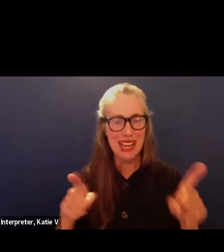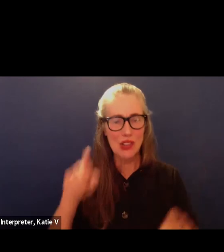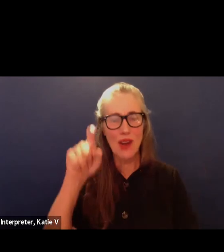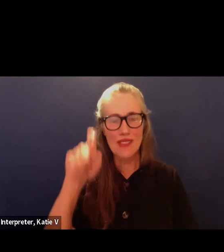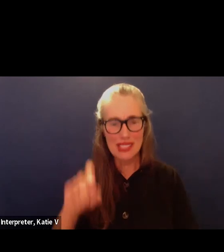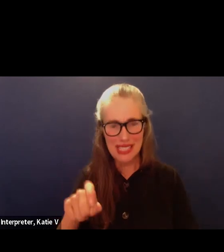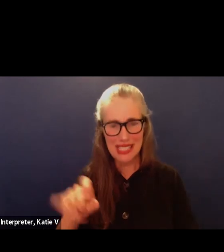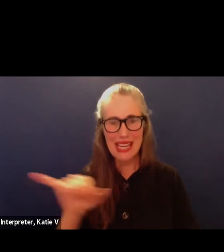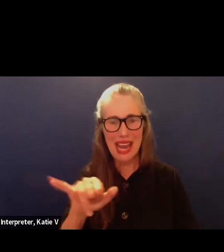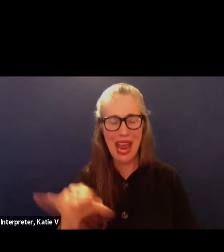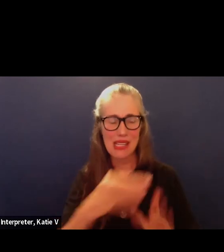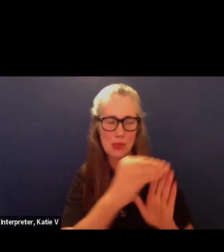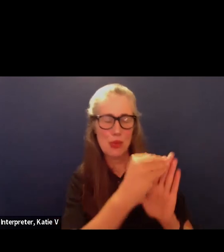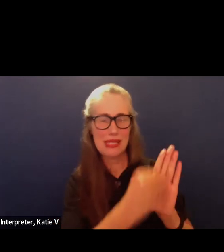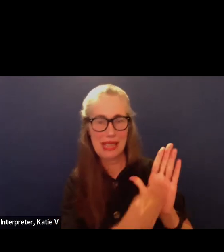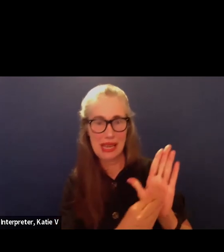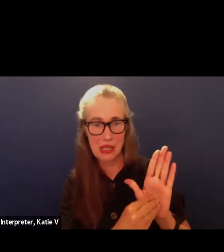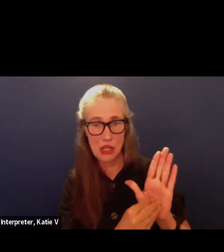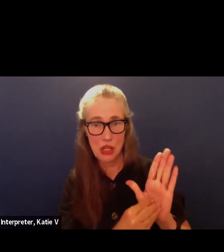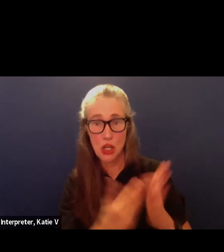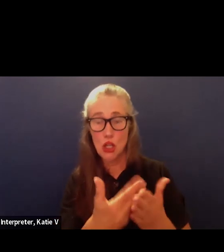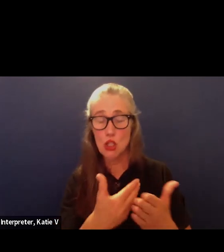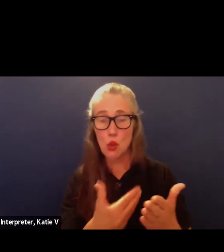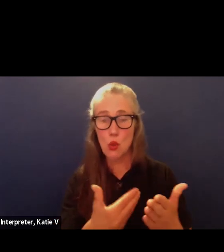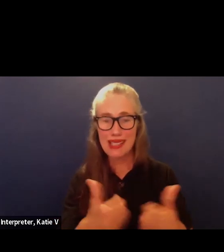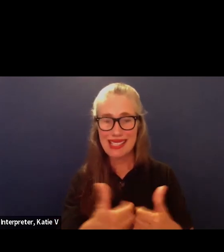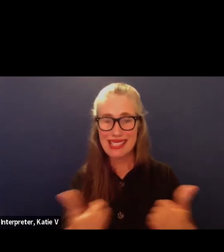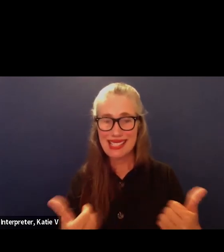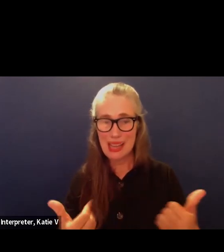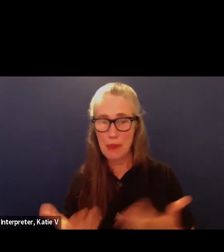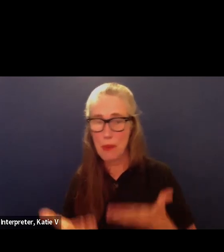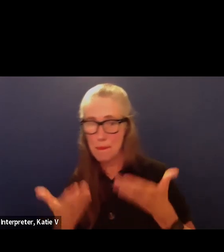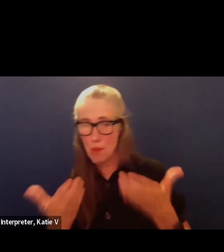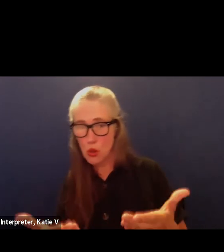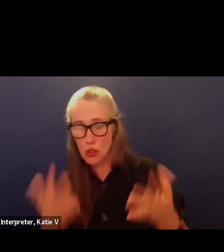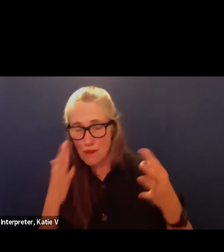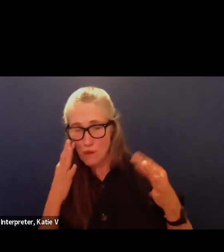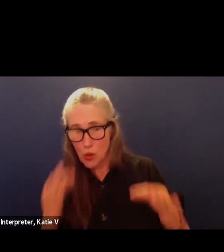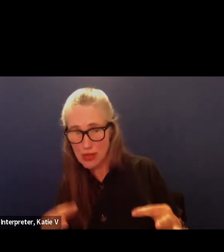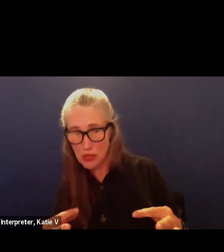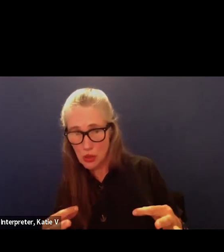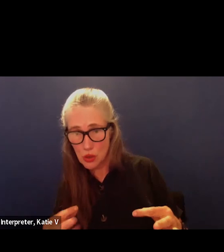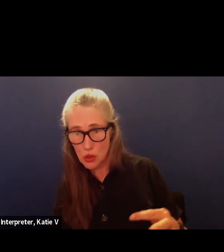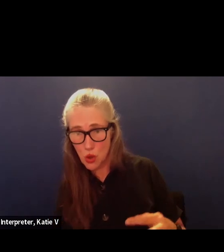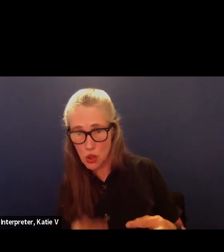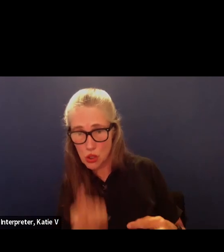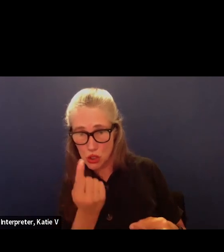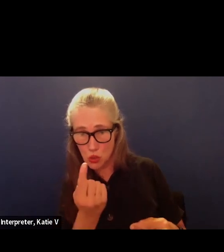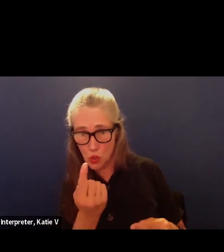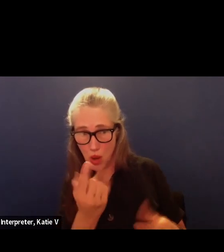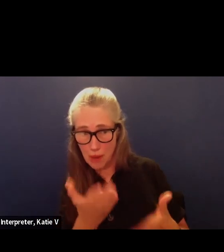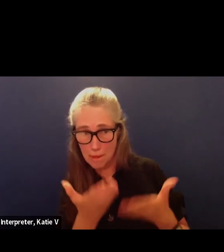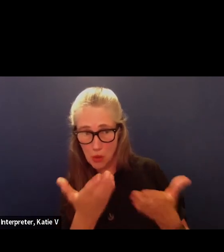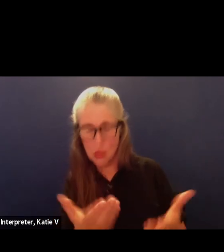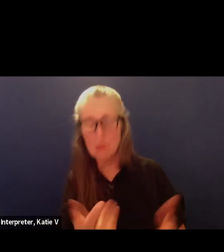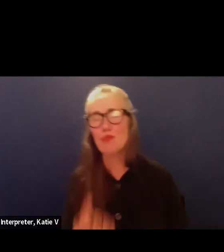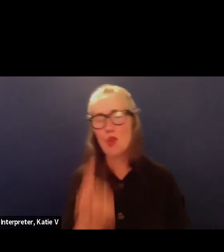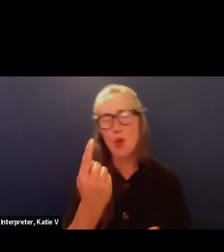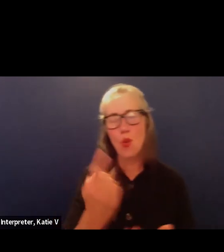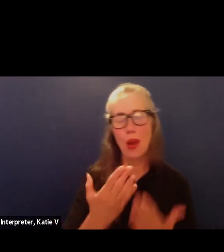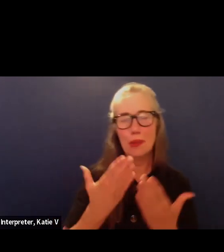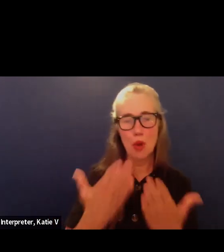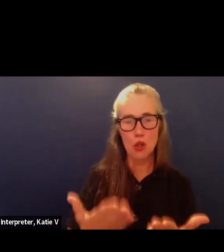And did you want a separate motion for the resolution or is that in one motion? It's just one motion. One motion?